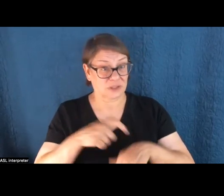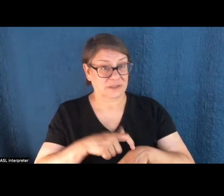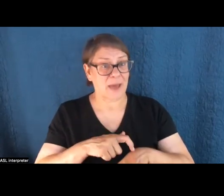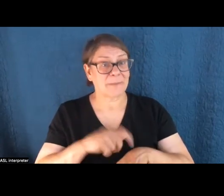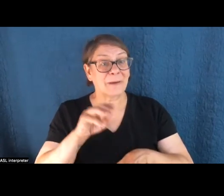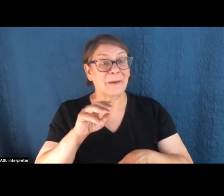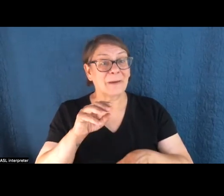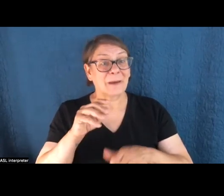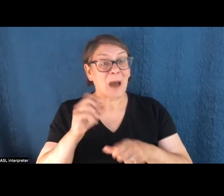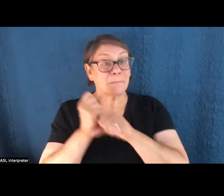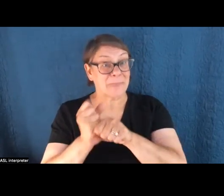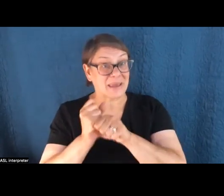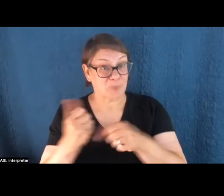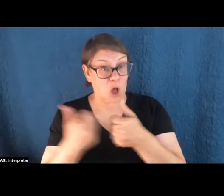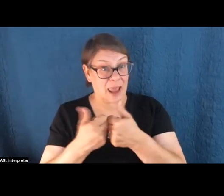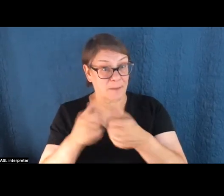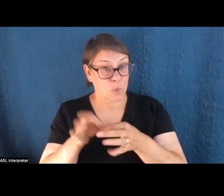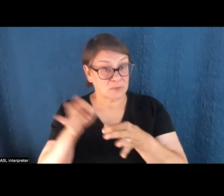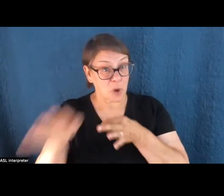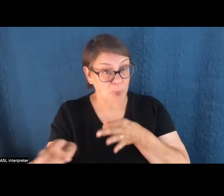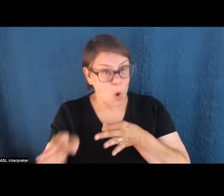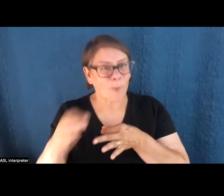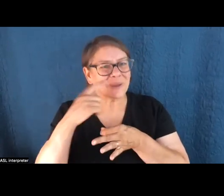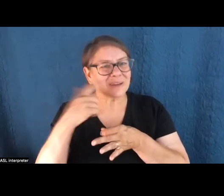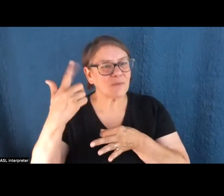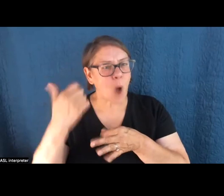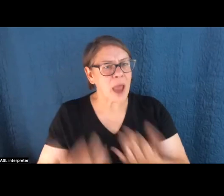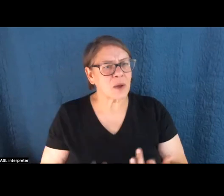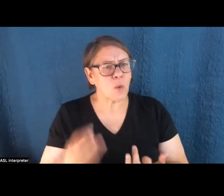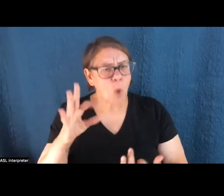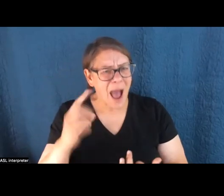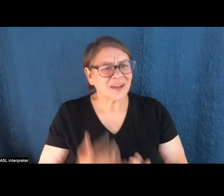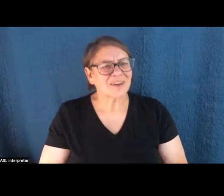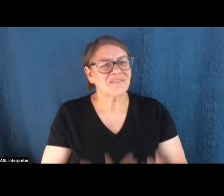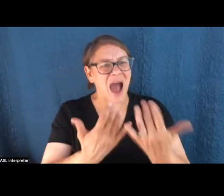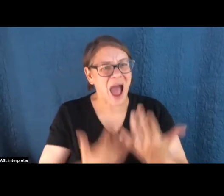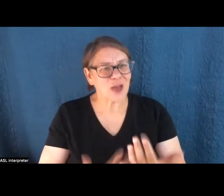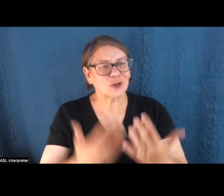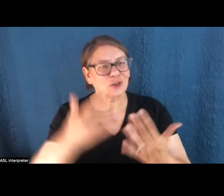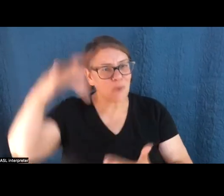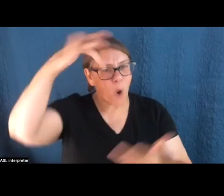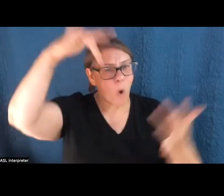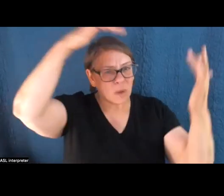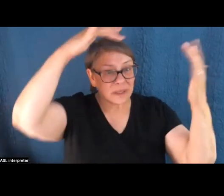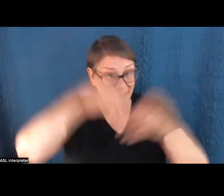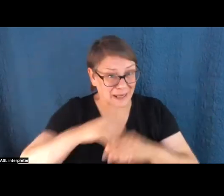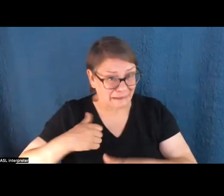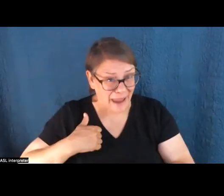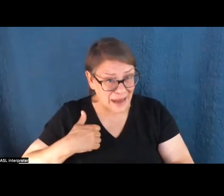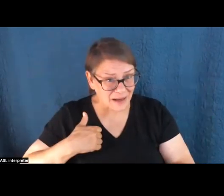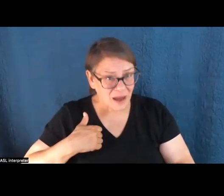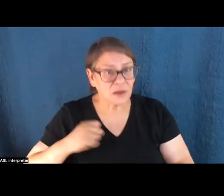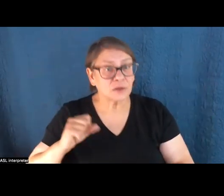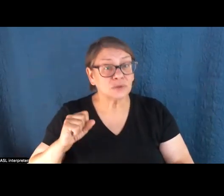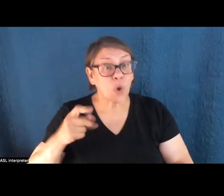baseball games canceled or postponed at least due to wildfire smoke, the smoke from those fires up in Canada. So, you know, sports reporters,